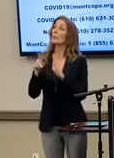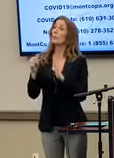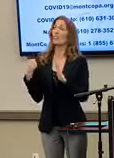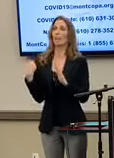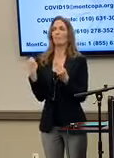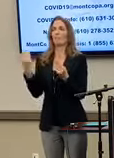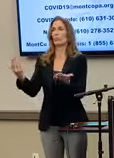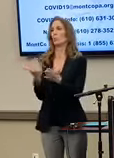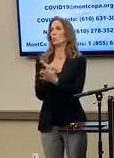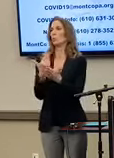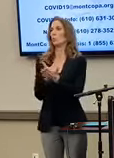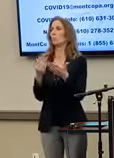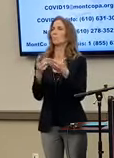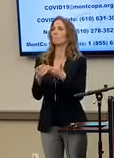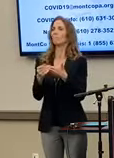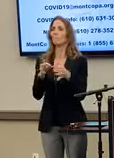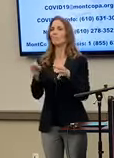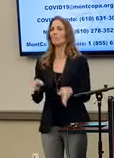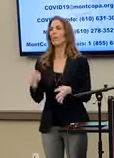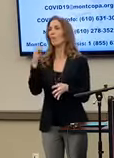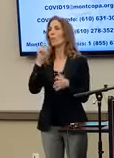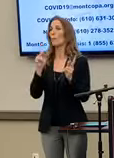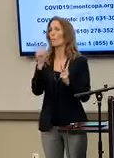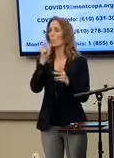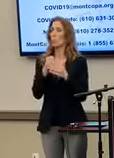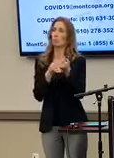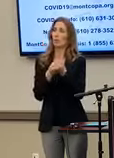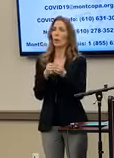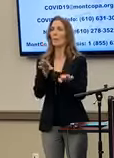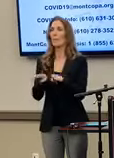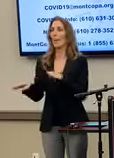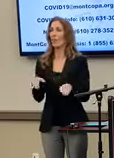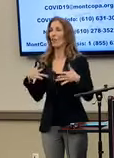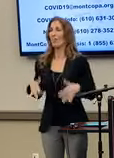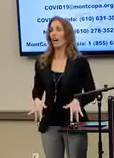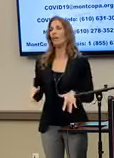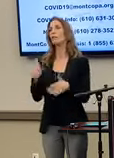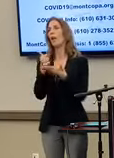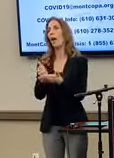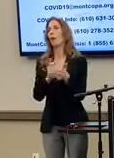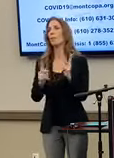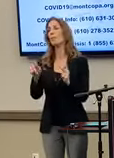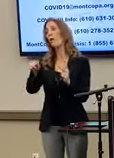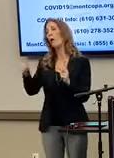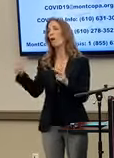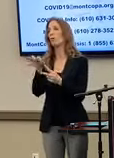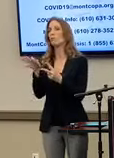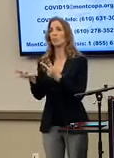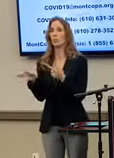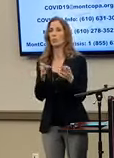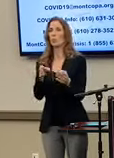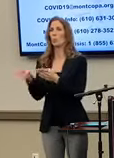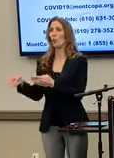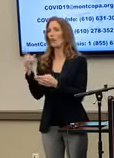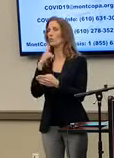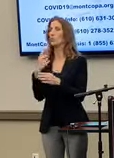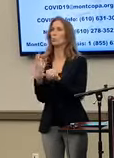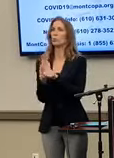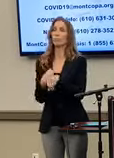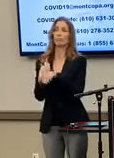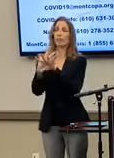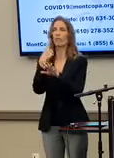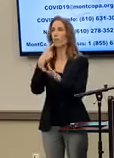new guidance for behavioral health providers to support alternate ways for individuals to seek mental health services through telehealth.